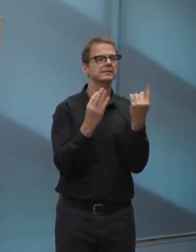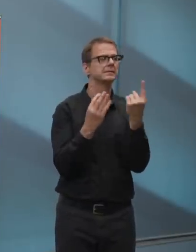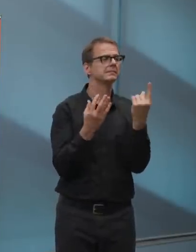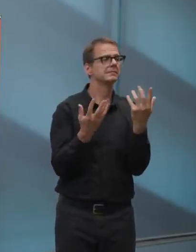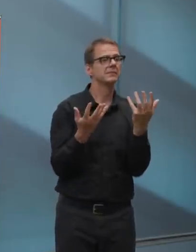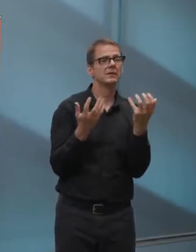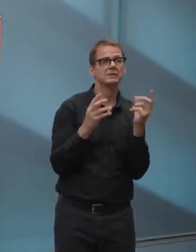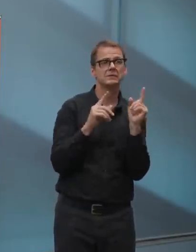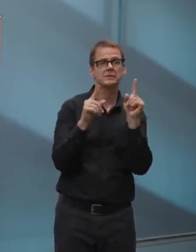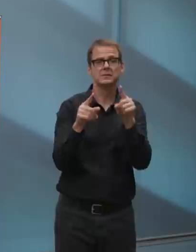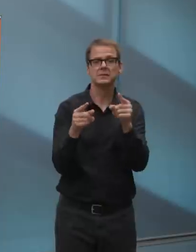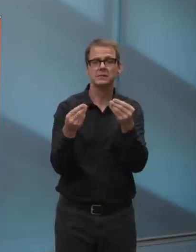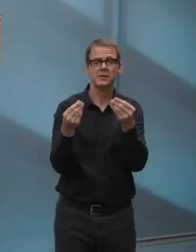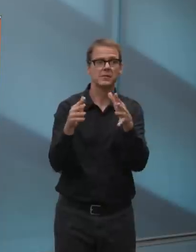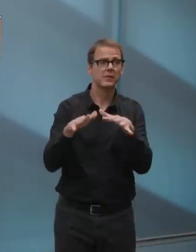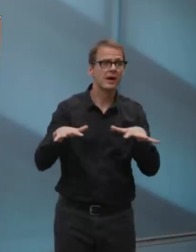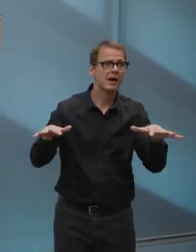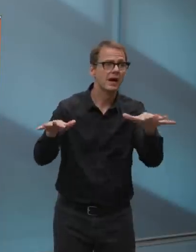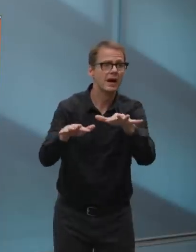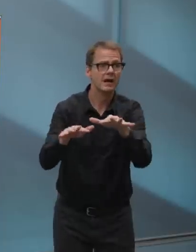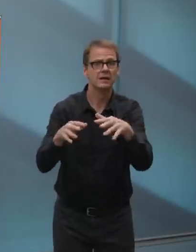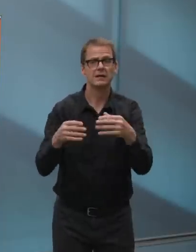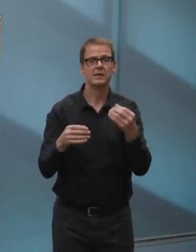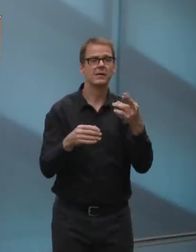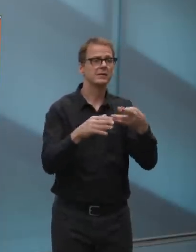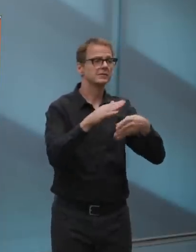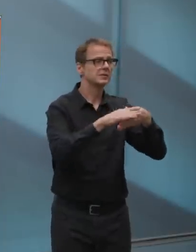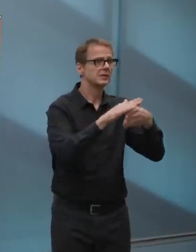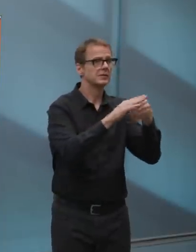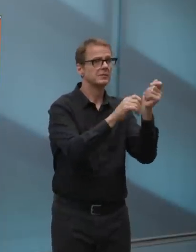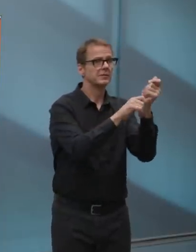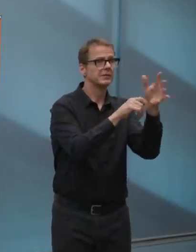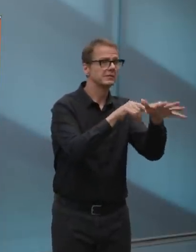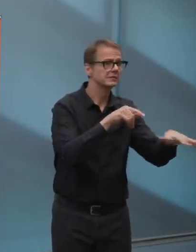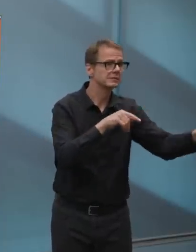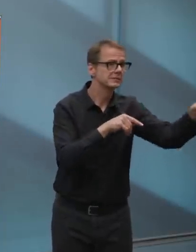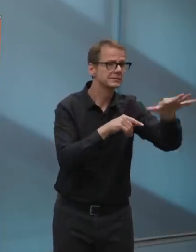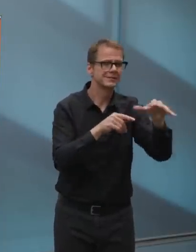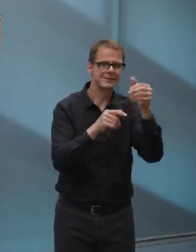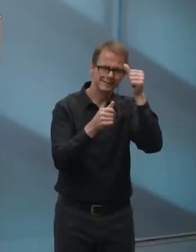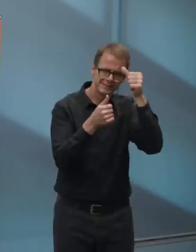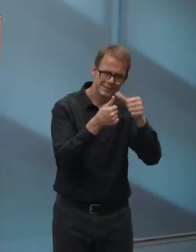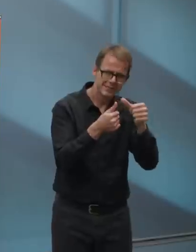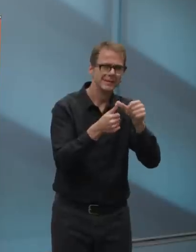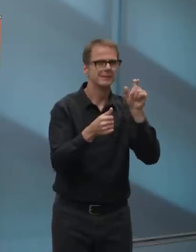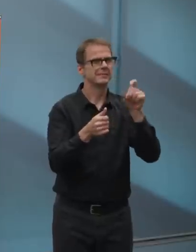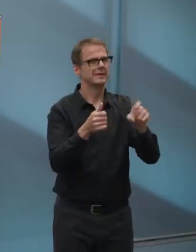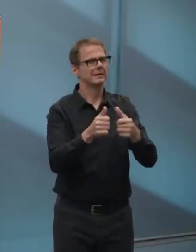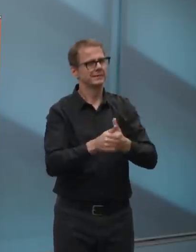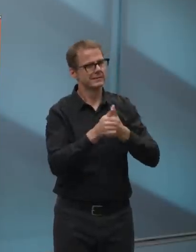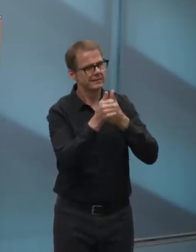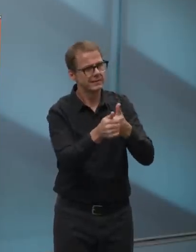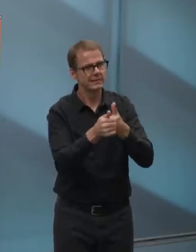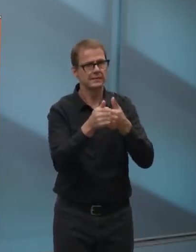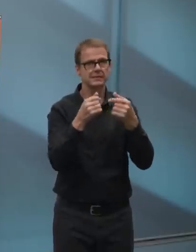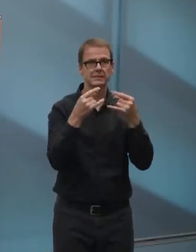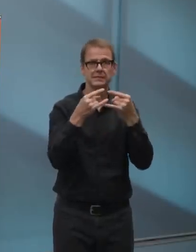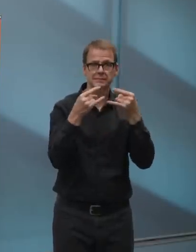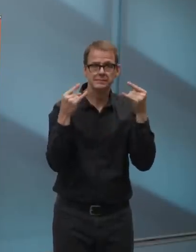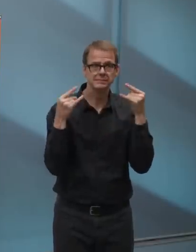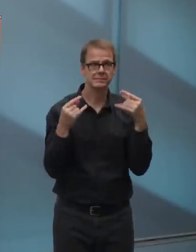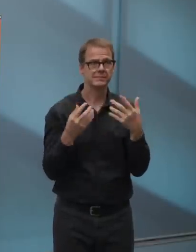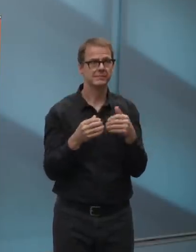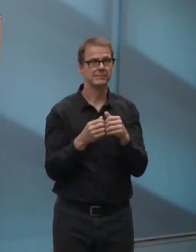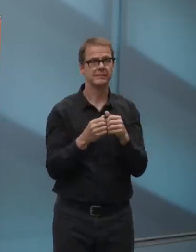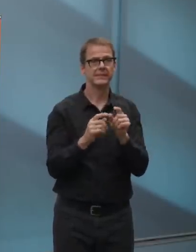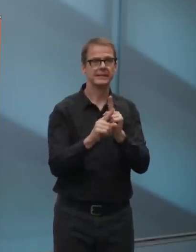note, I spoke bluntly about the financial hardships the city continues to face and I've been stressing the difficult financial position